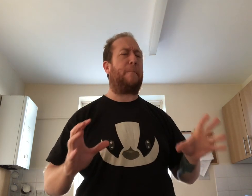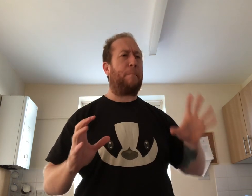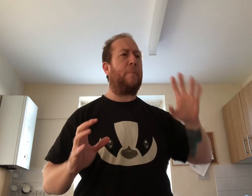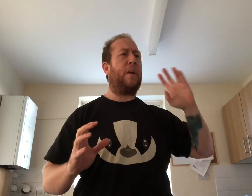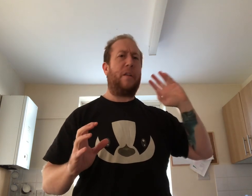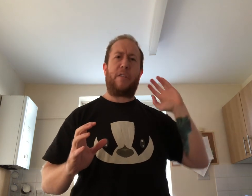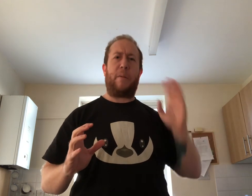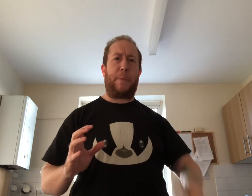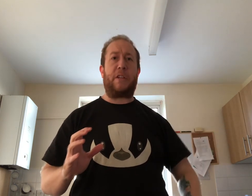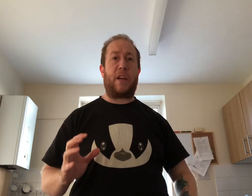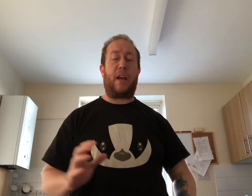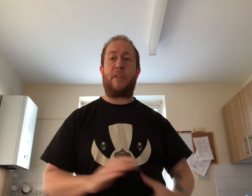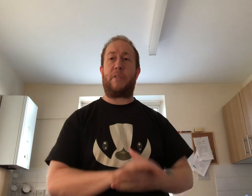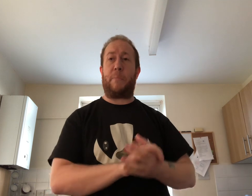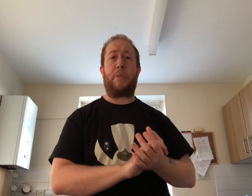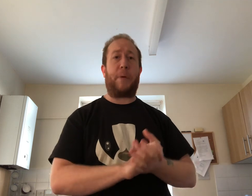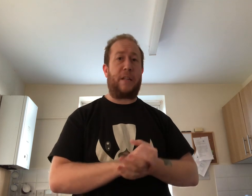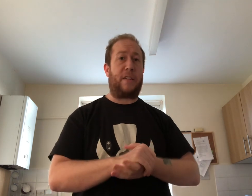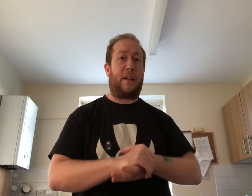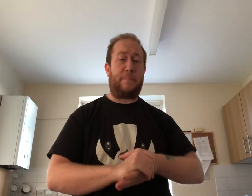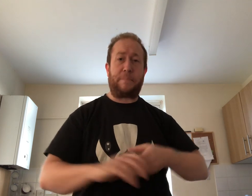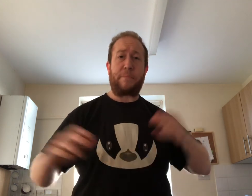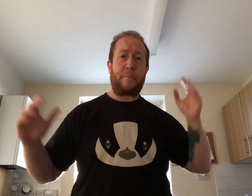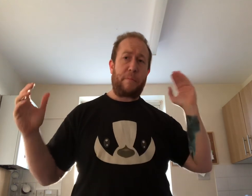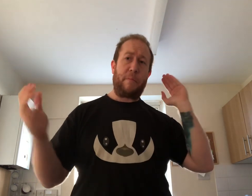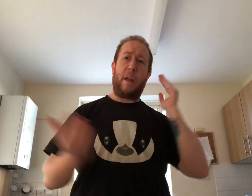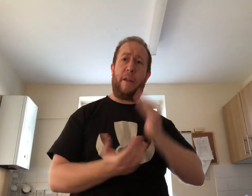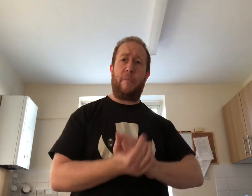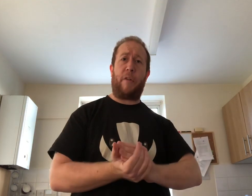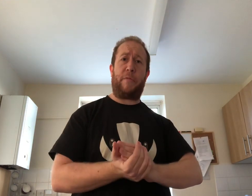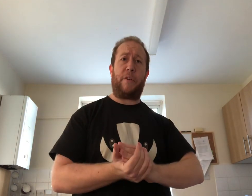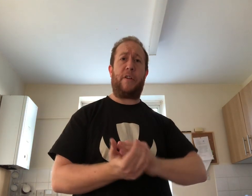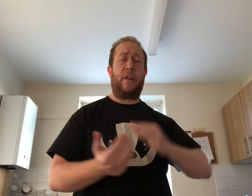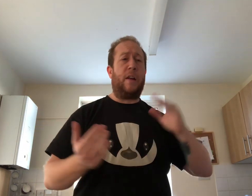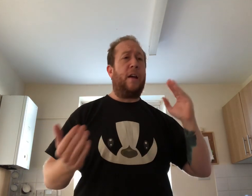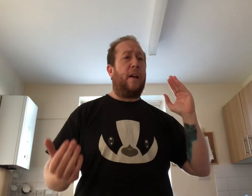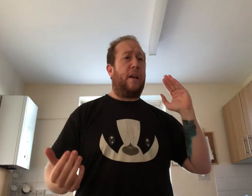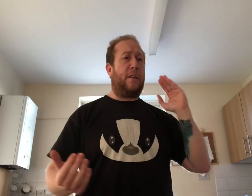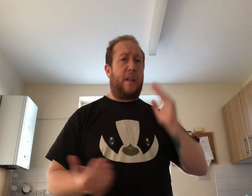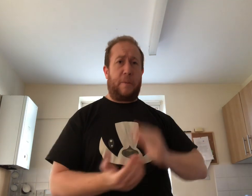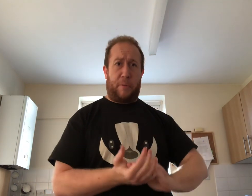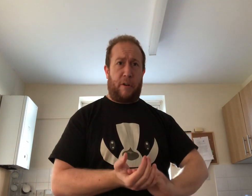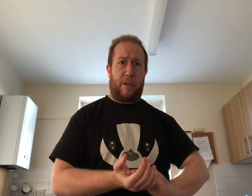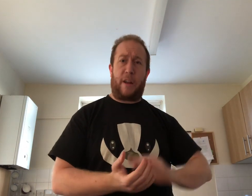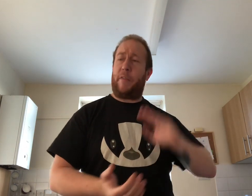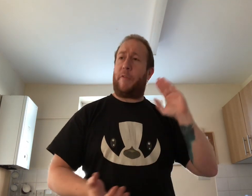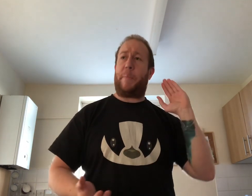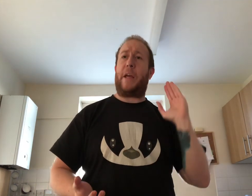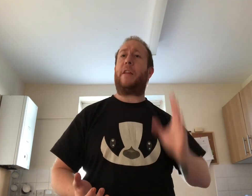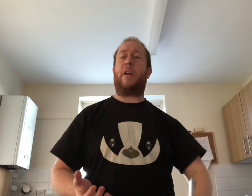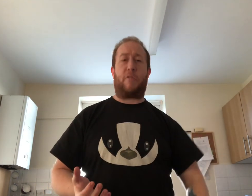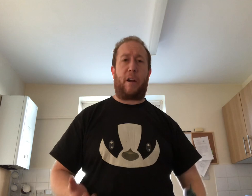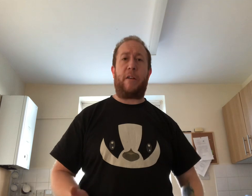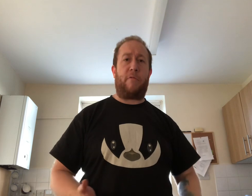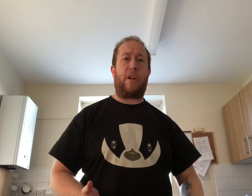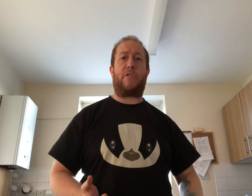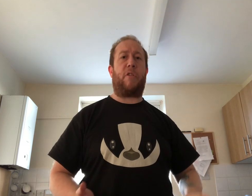so big shout out to Mod Pizza in Romford near the brewery for being a great restaurant